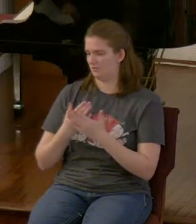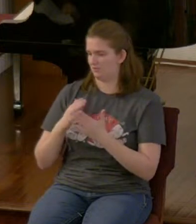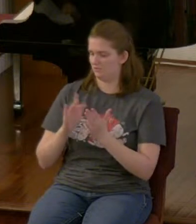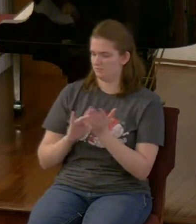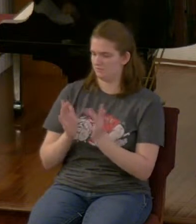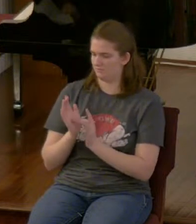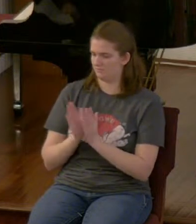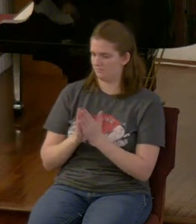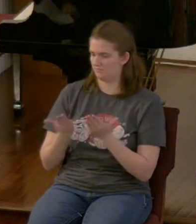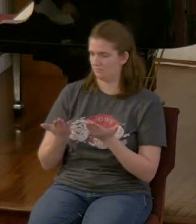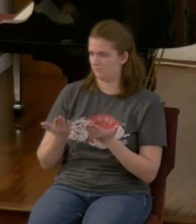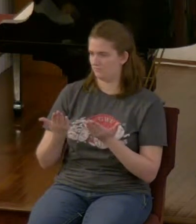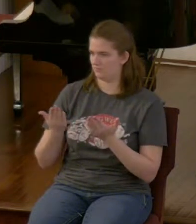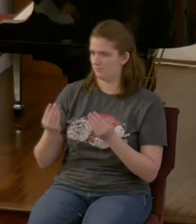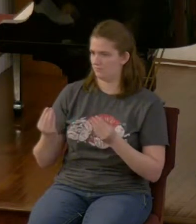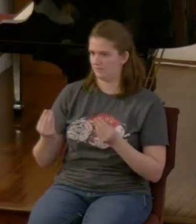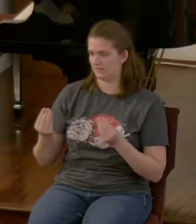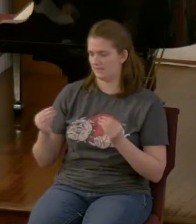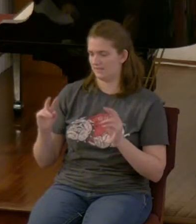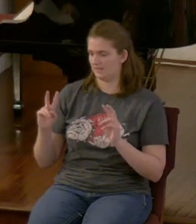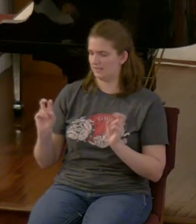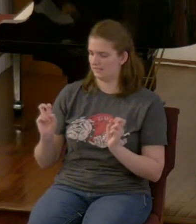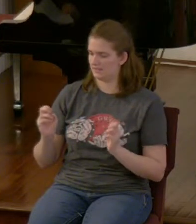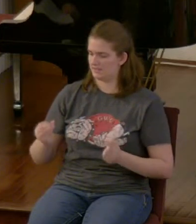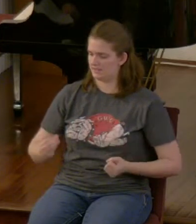what does that word inspired mean